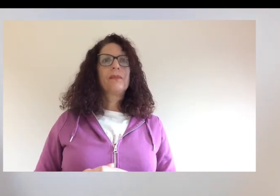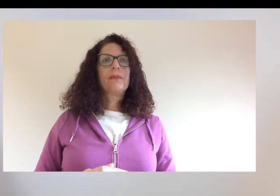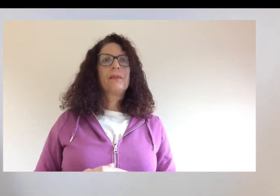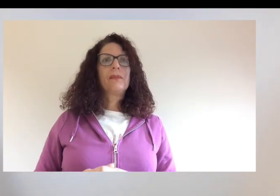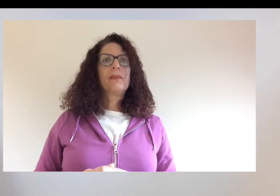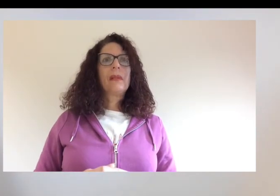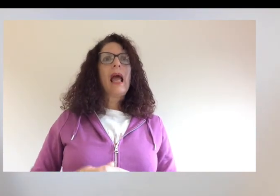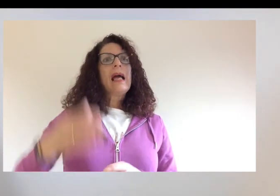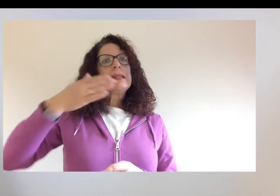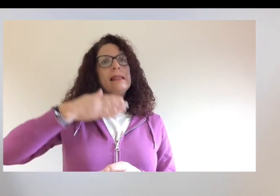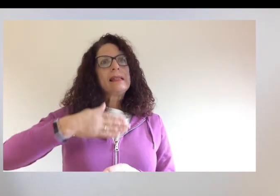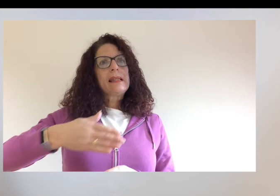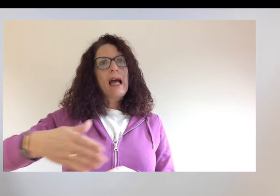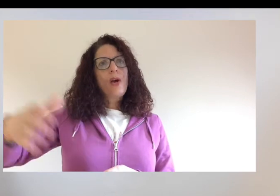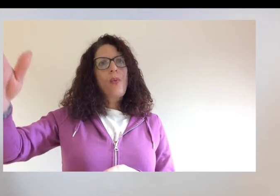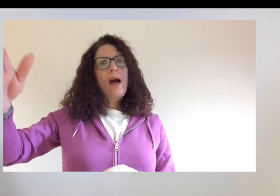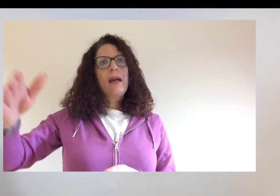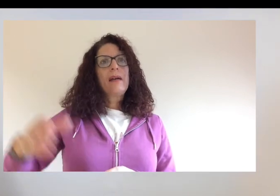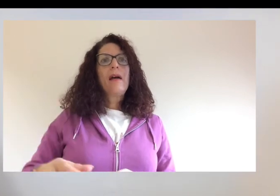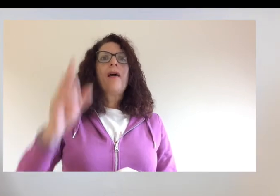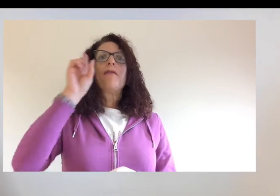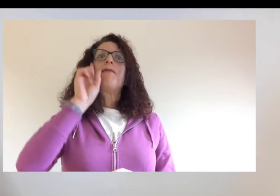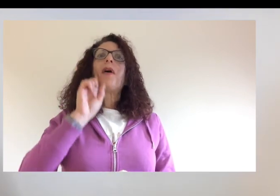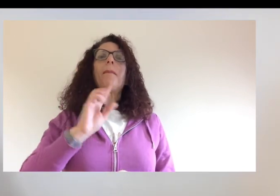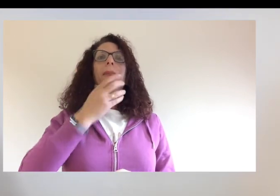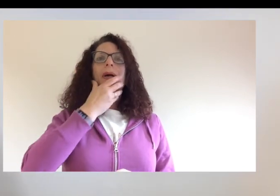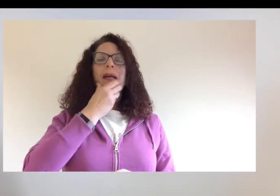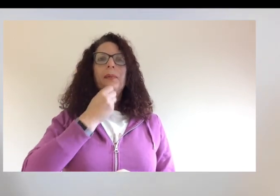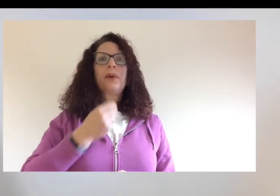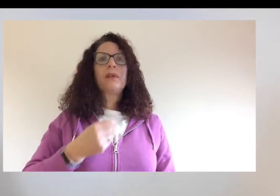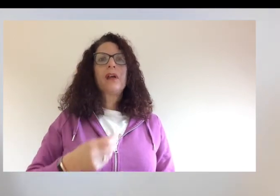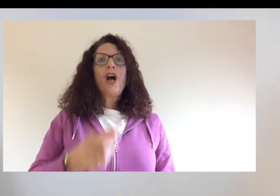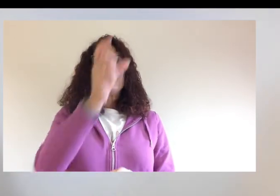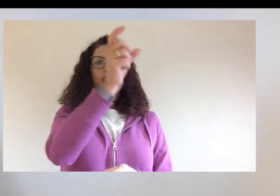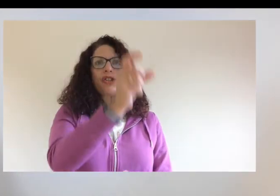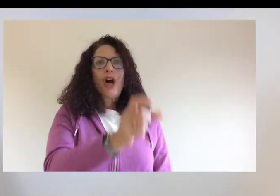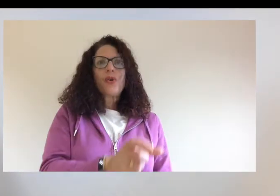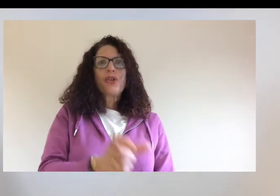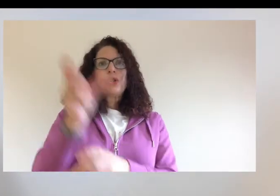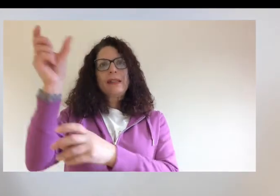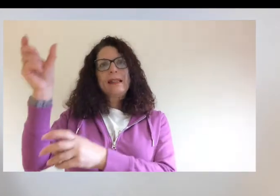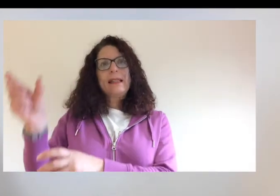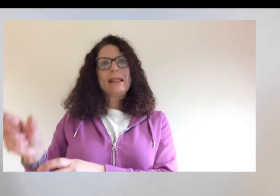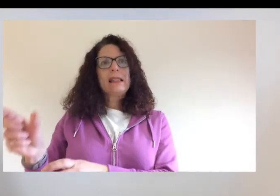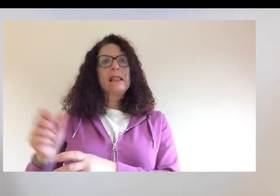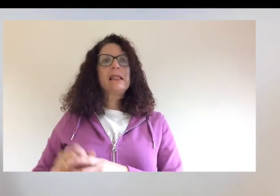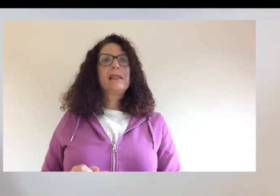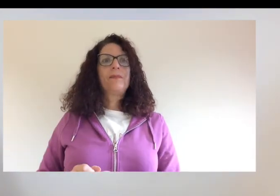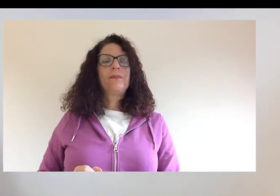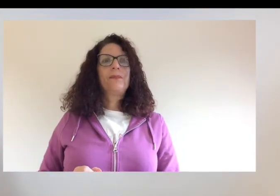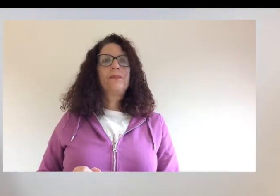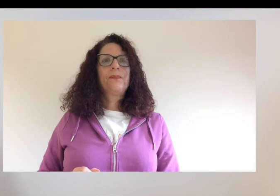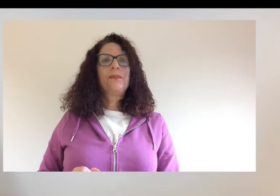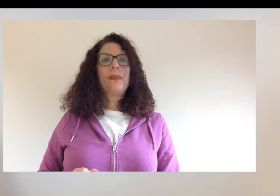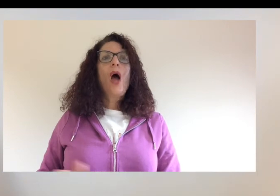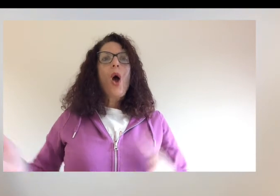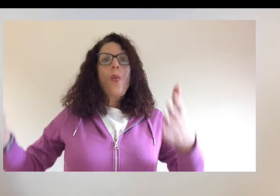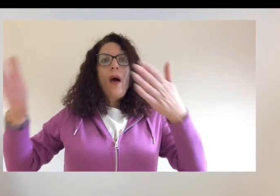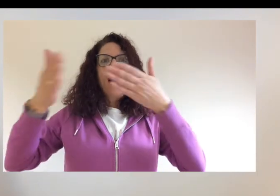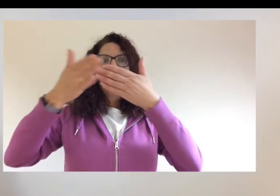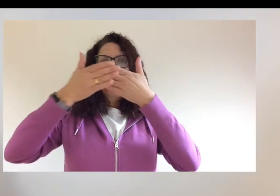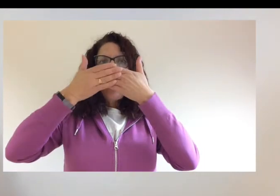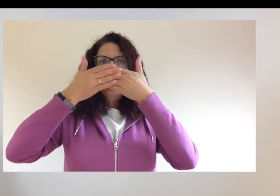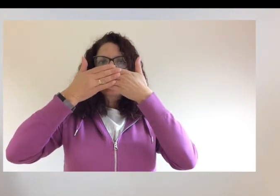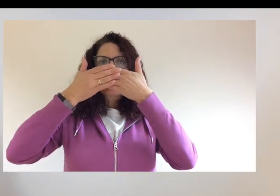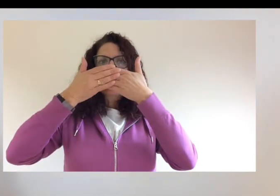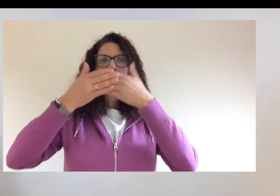Stay away from other people. Social distancing. Wear a face